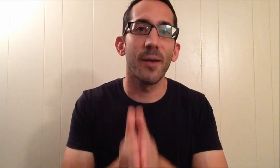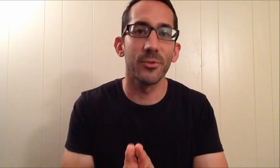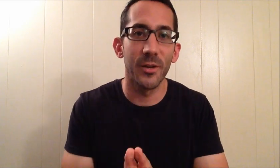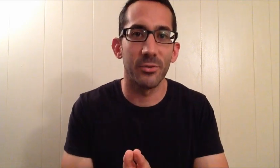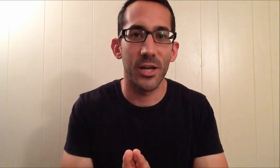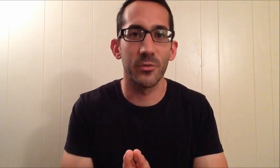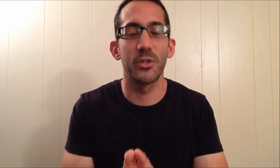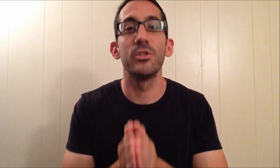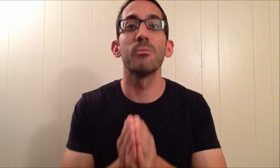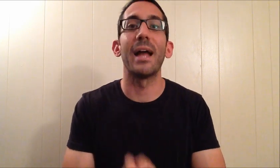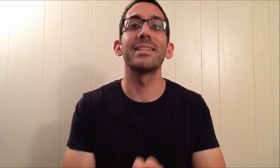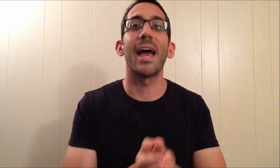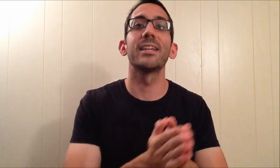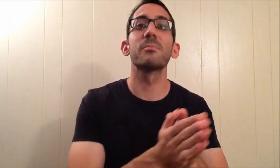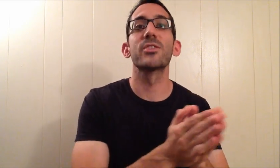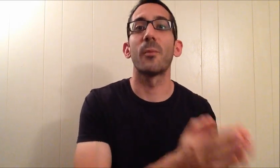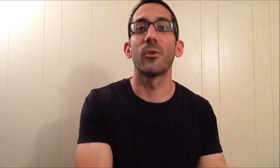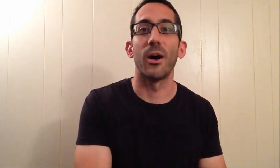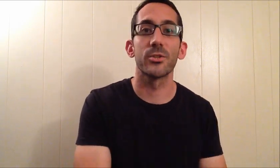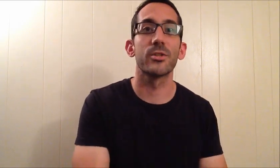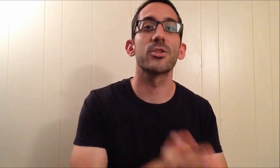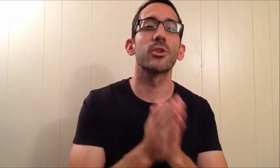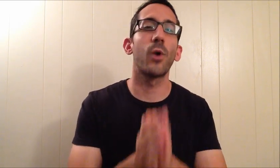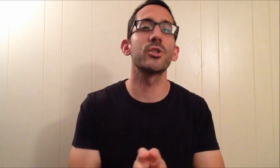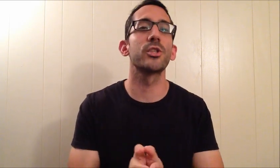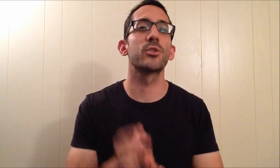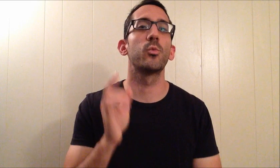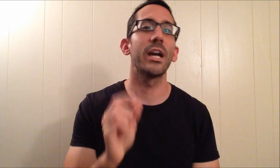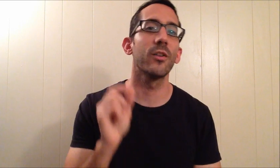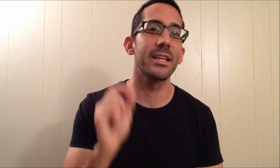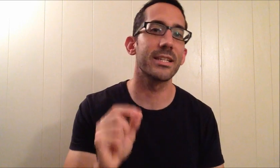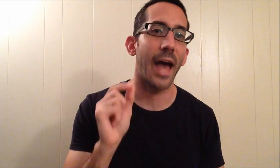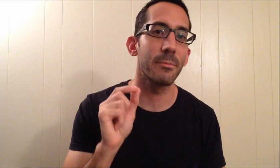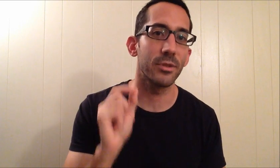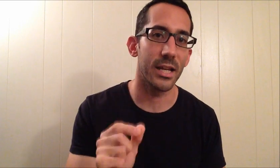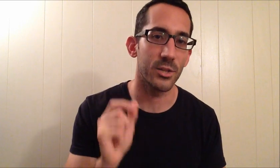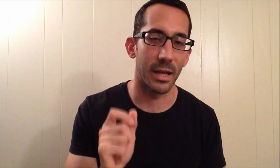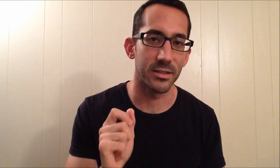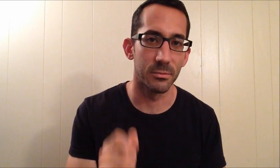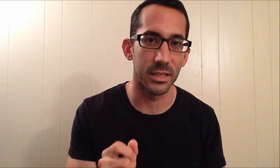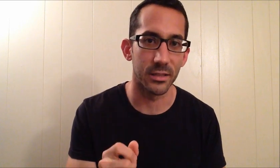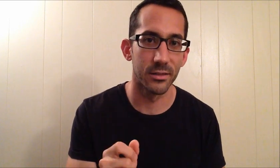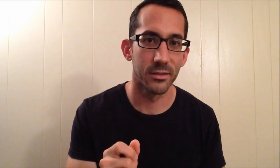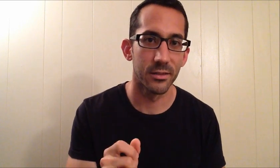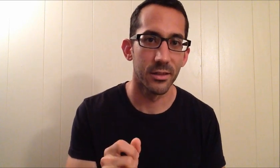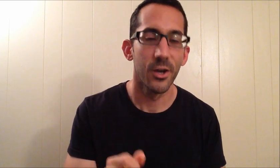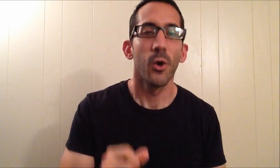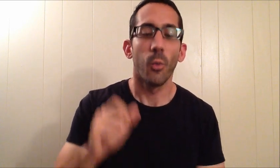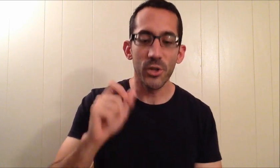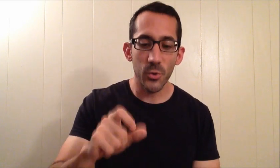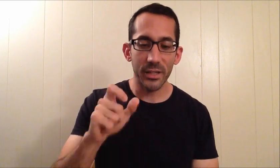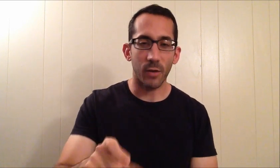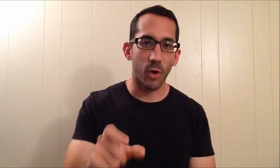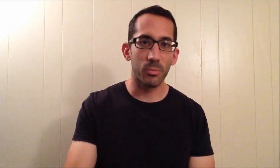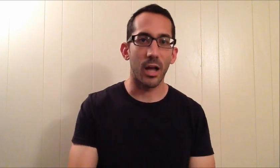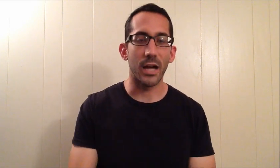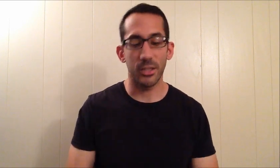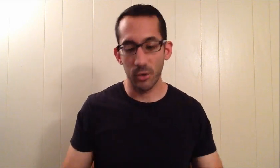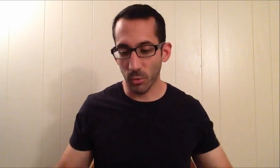temporary place for you and you're meant to end up somewhere else. So the question is, where is that place meant to be? Once you hit that roadblock, you